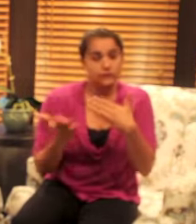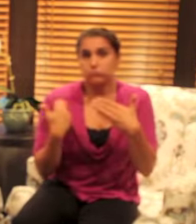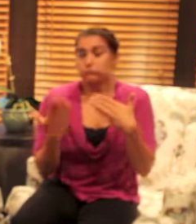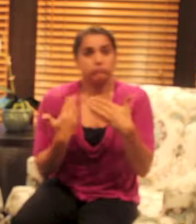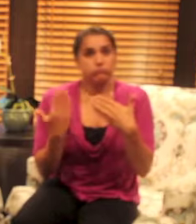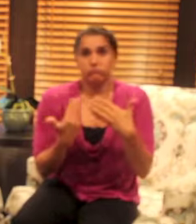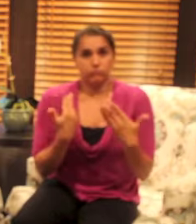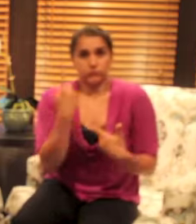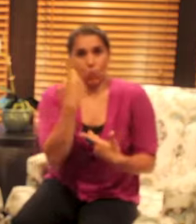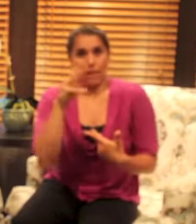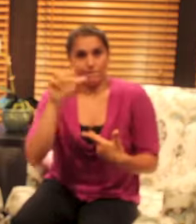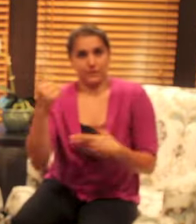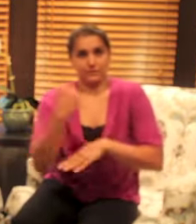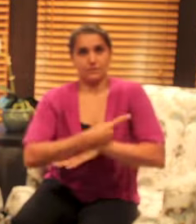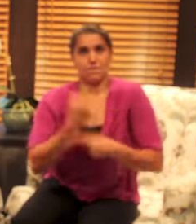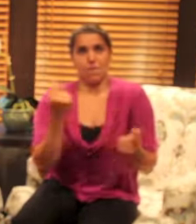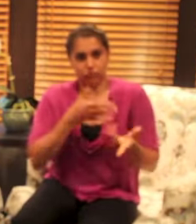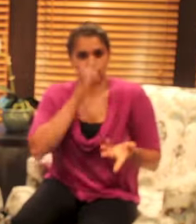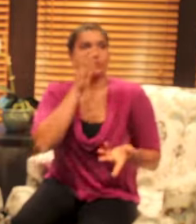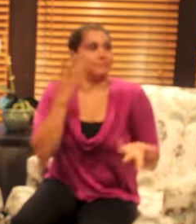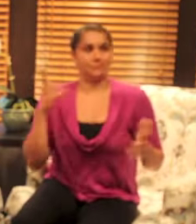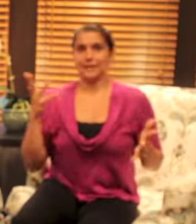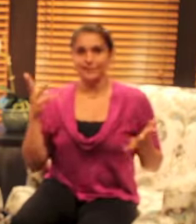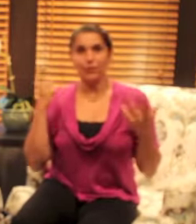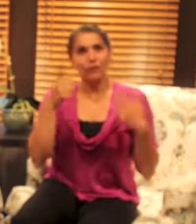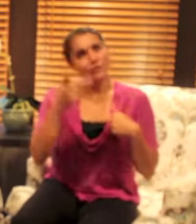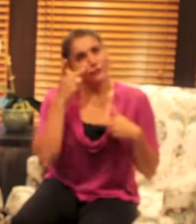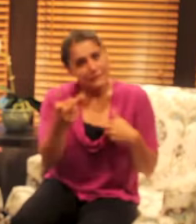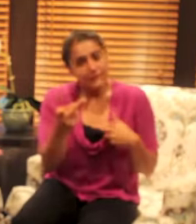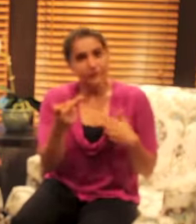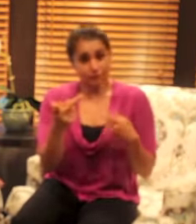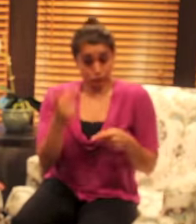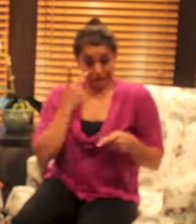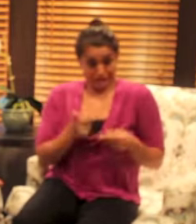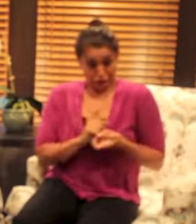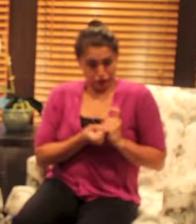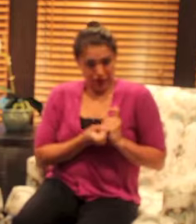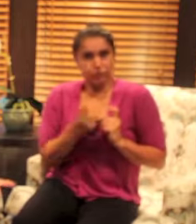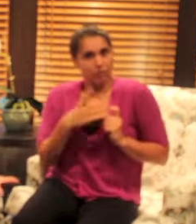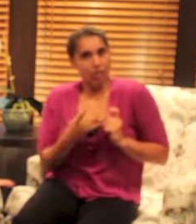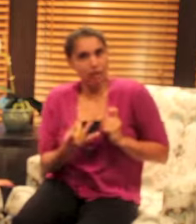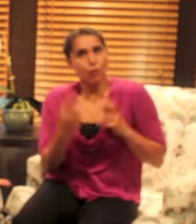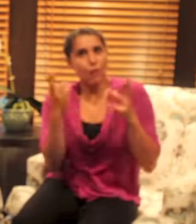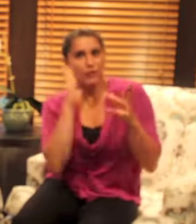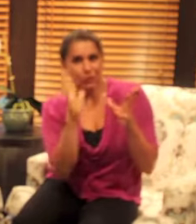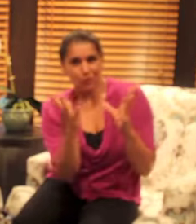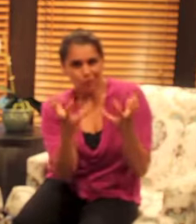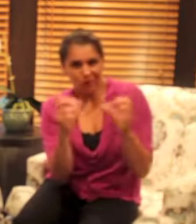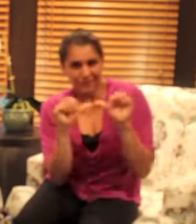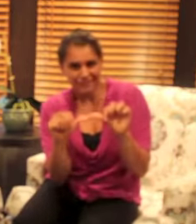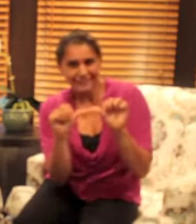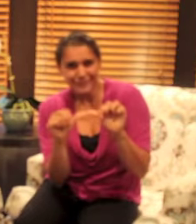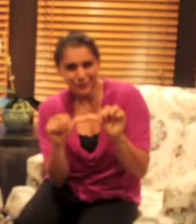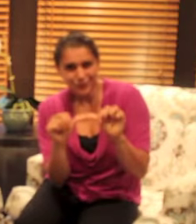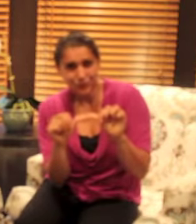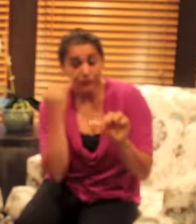change that could help your health that you want to continue with that if you are somebody who already gets Shakeology every single month then we